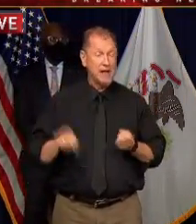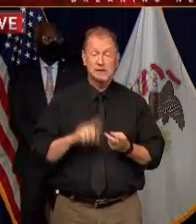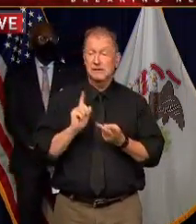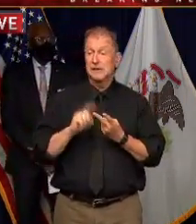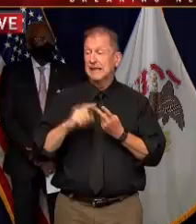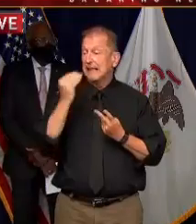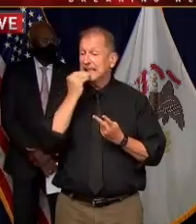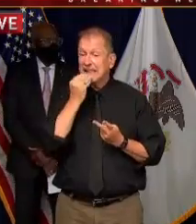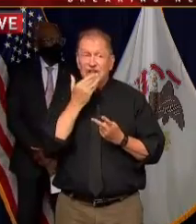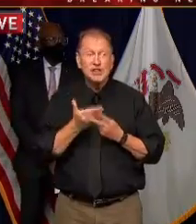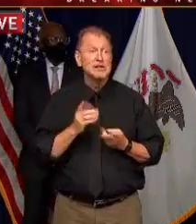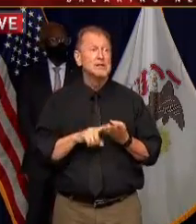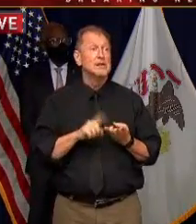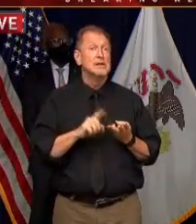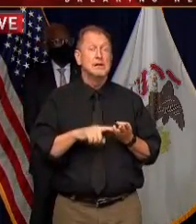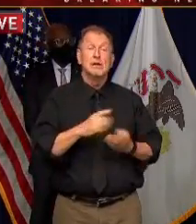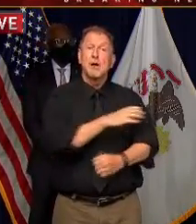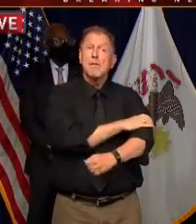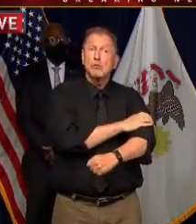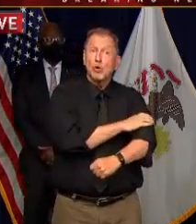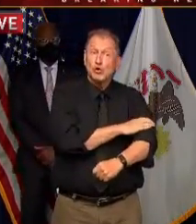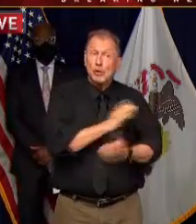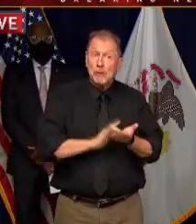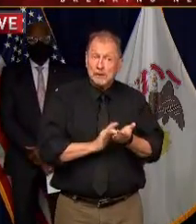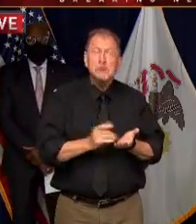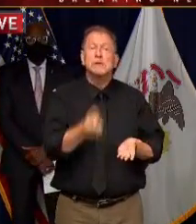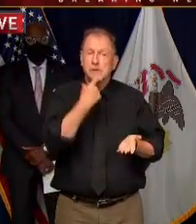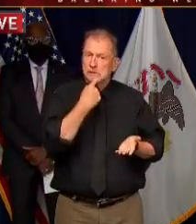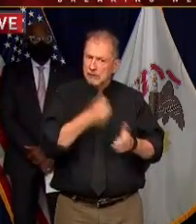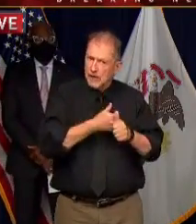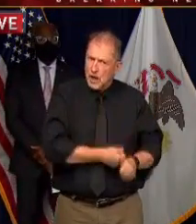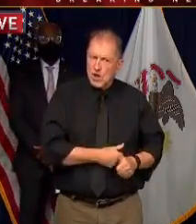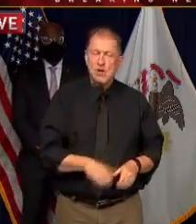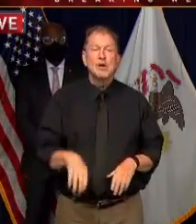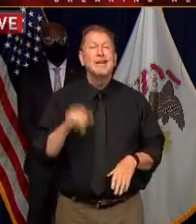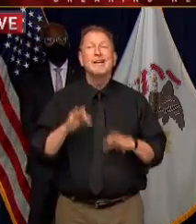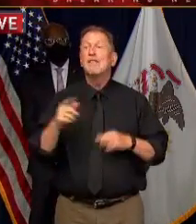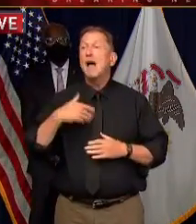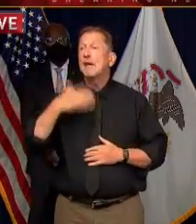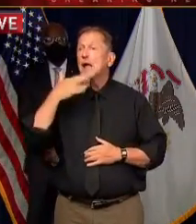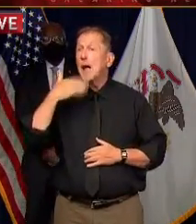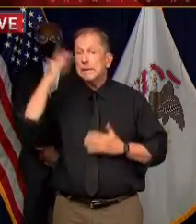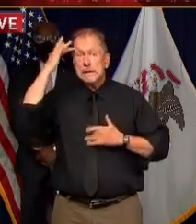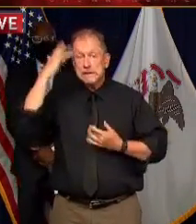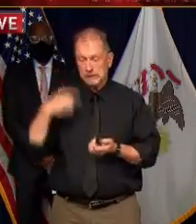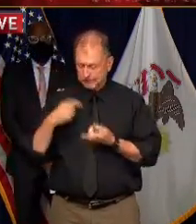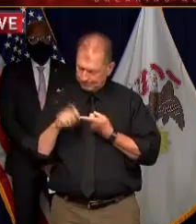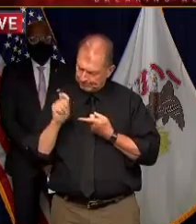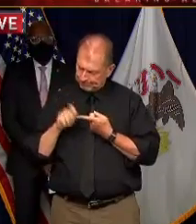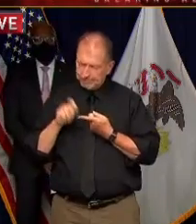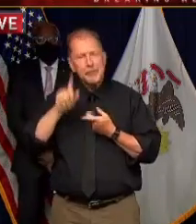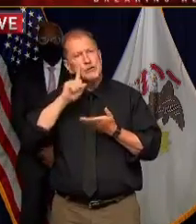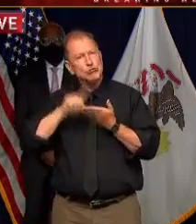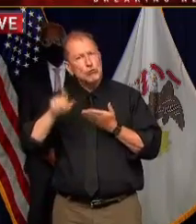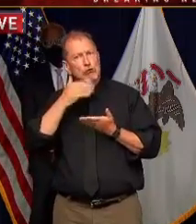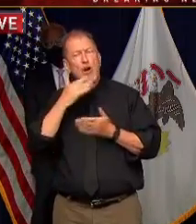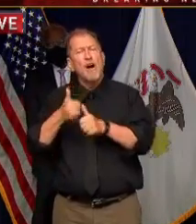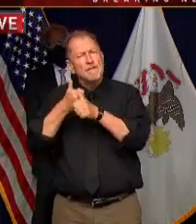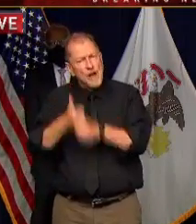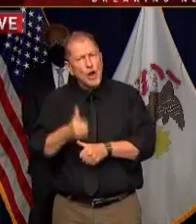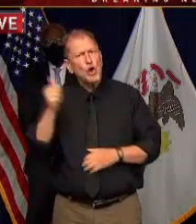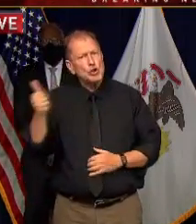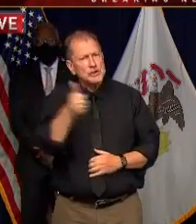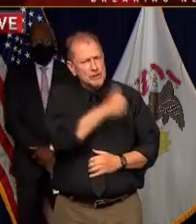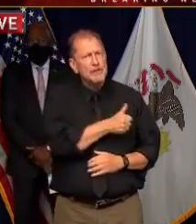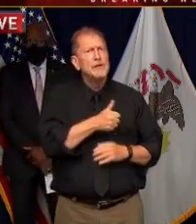take the blood pressure medicines that were assigned to you check your sugars like you're supposed to if you're diabetic and do what you need to do to get your